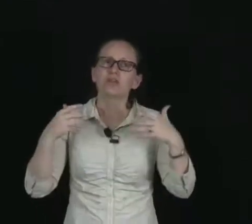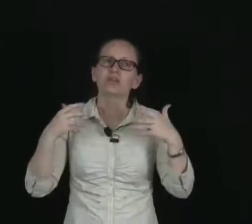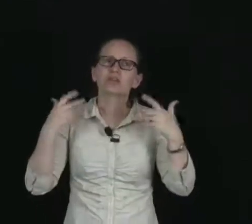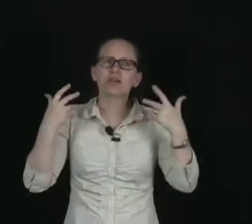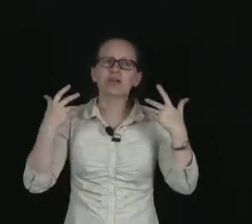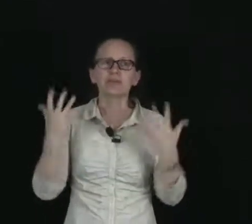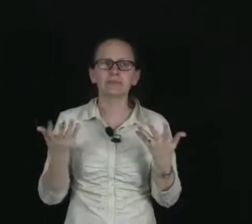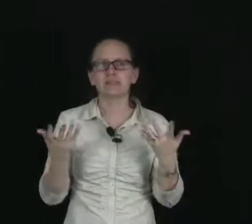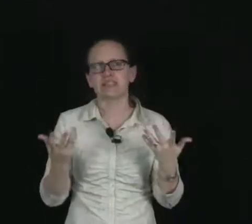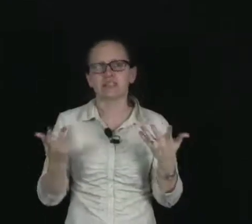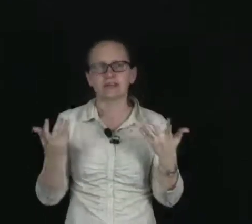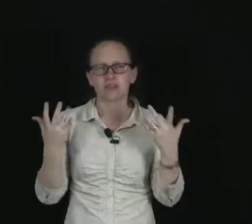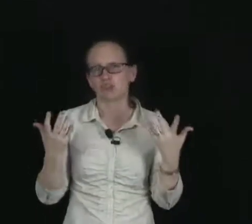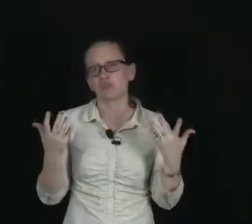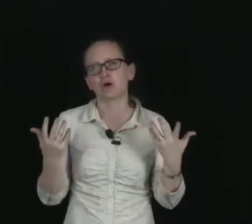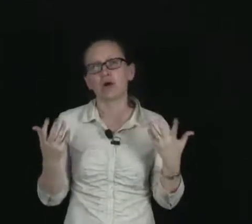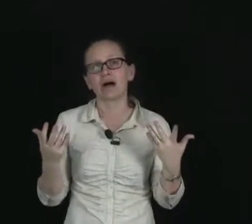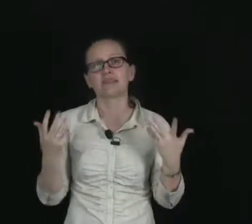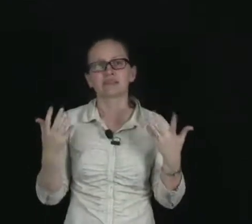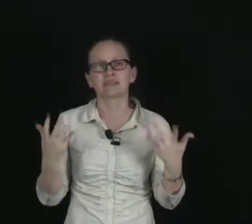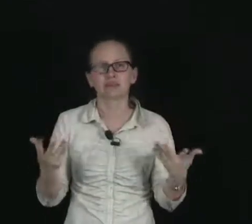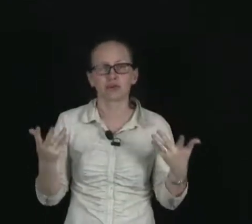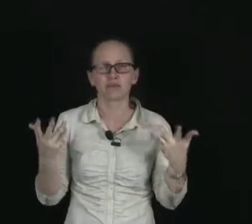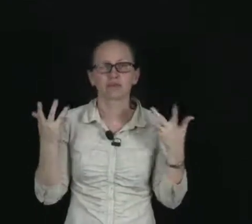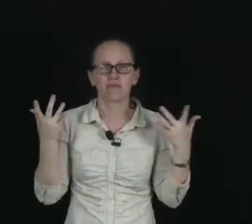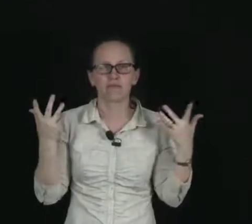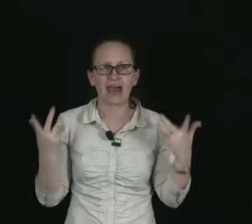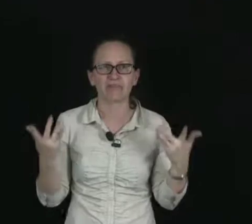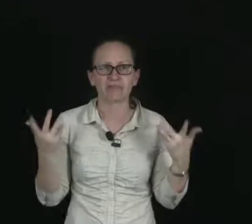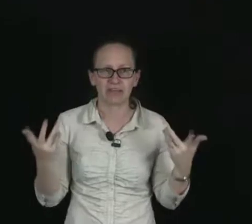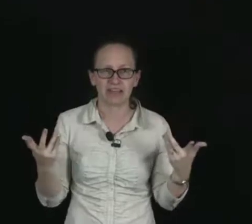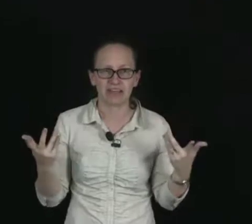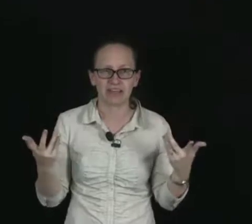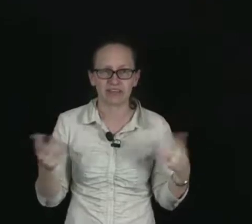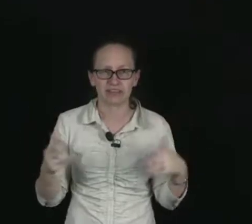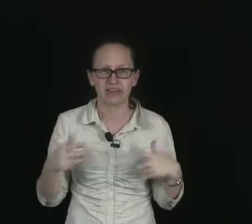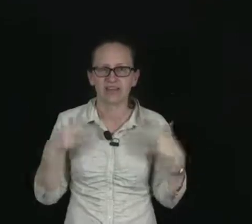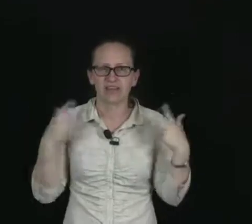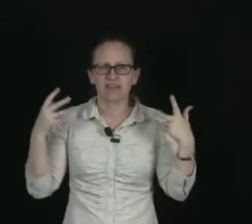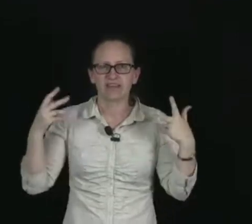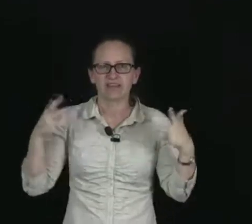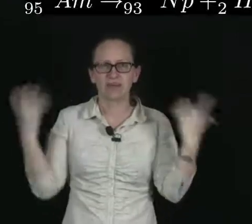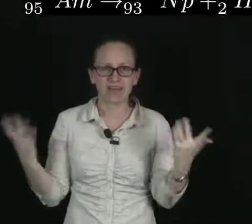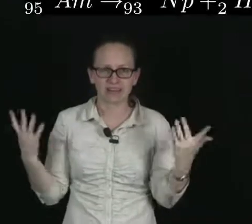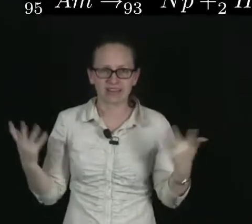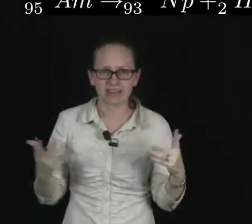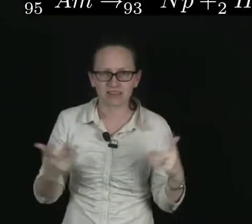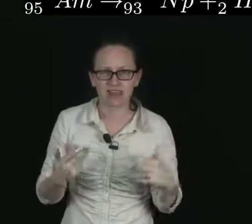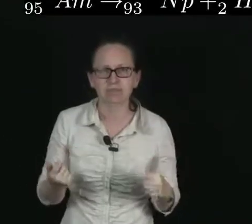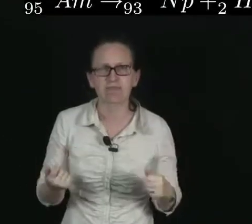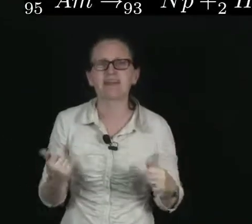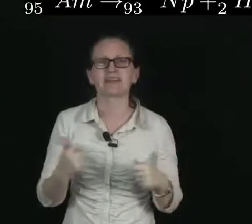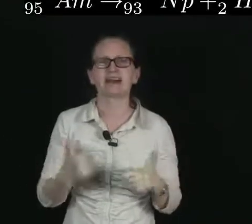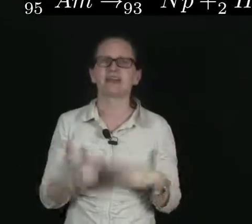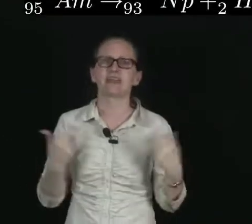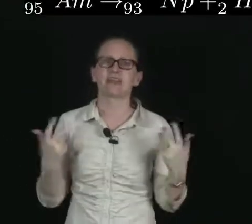So americium-241 is a source of alpha radiation. For practice, let's write down the